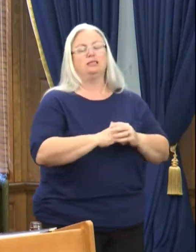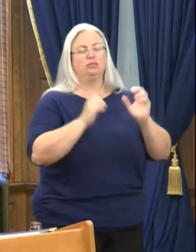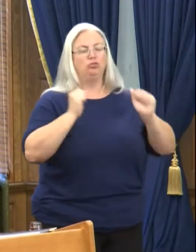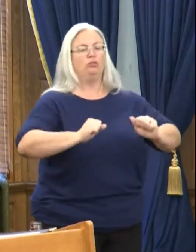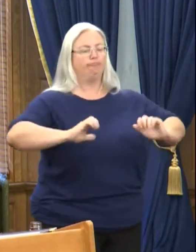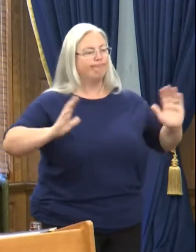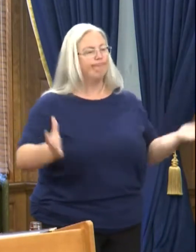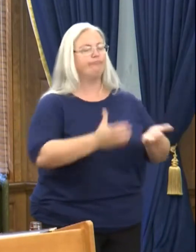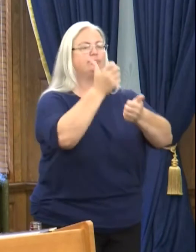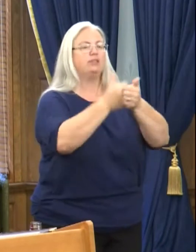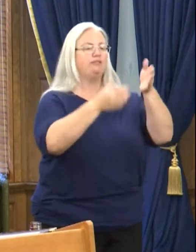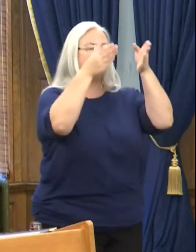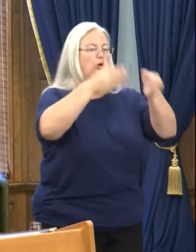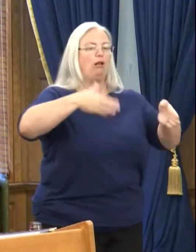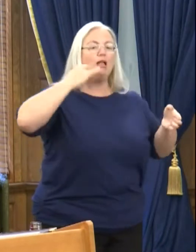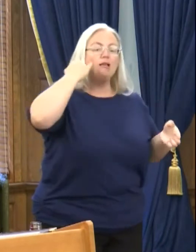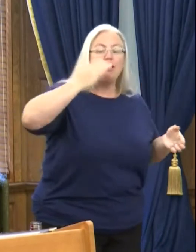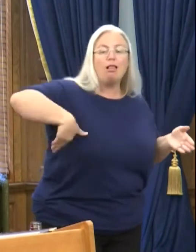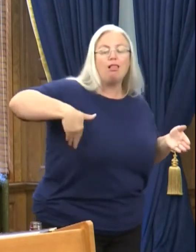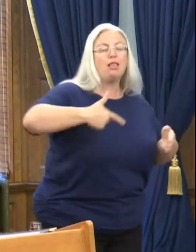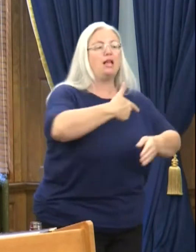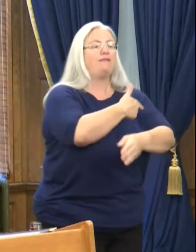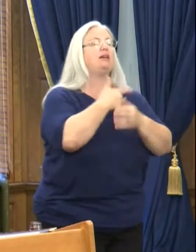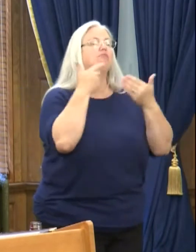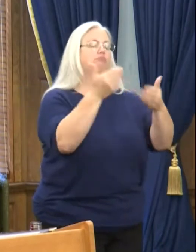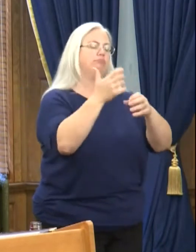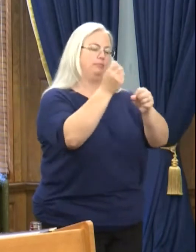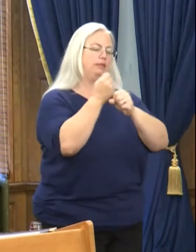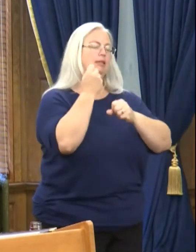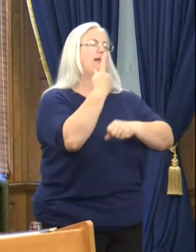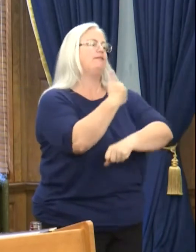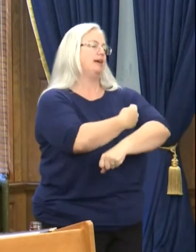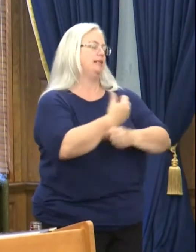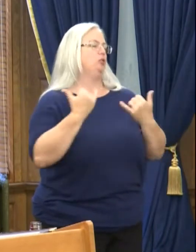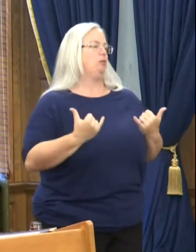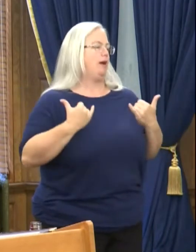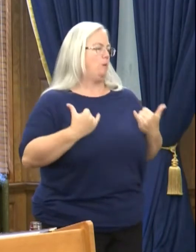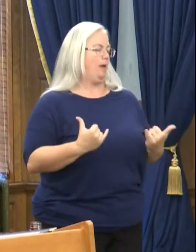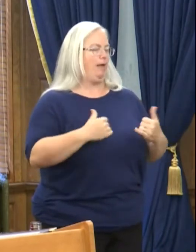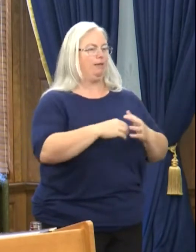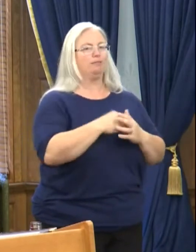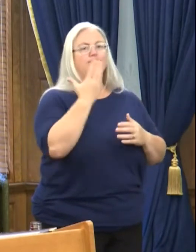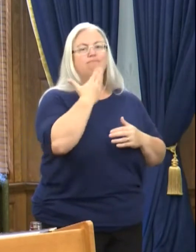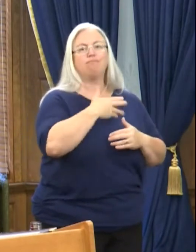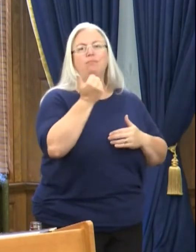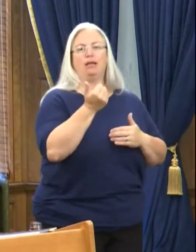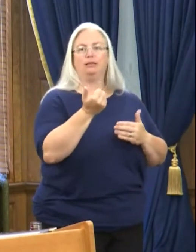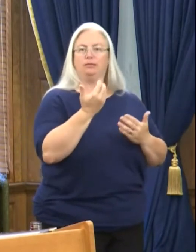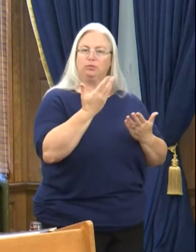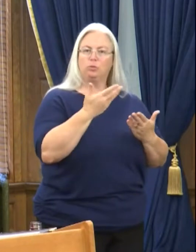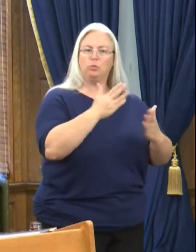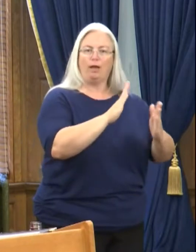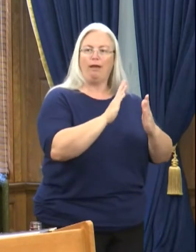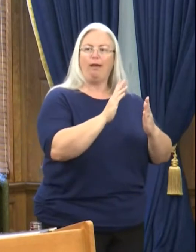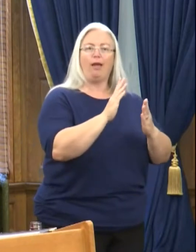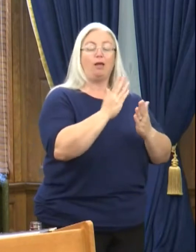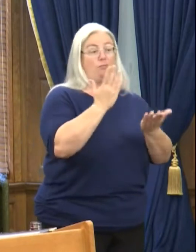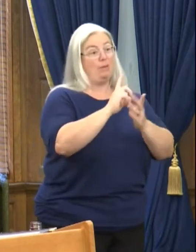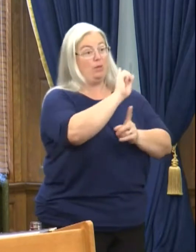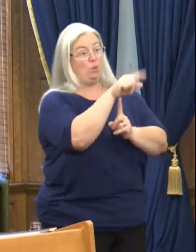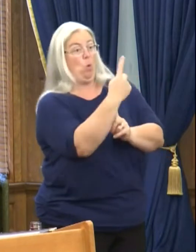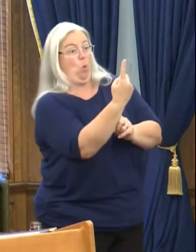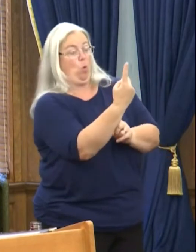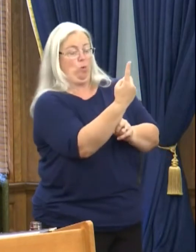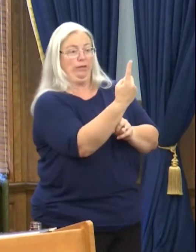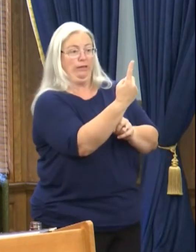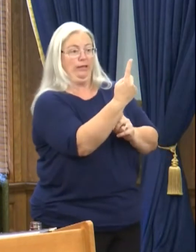urge every Kansan who isn't vaccinated to get one right away. That's the best way, maybe the only way, to